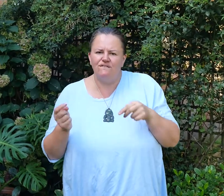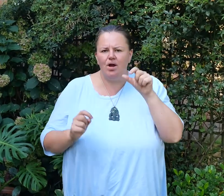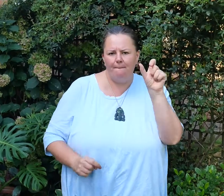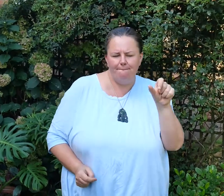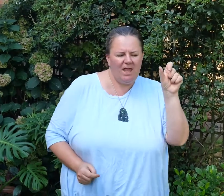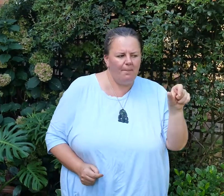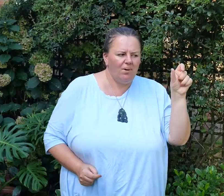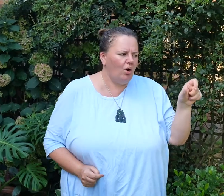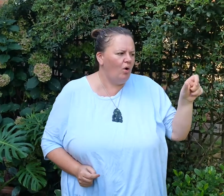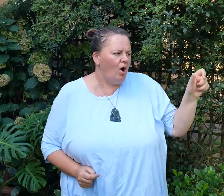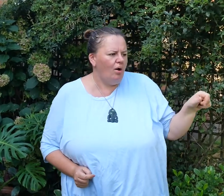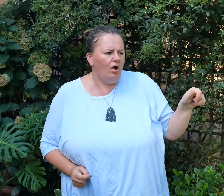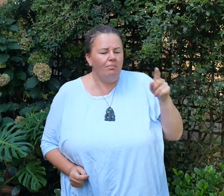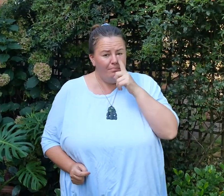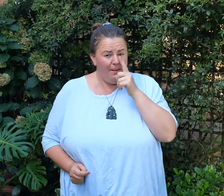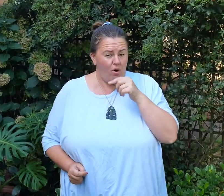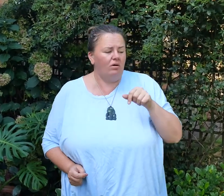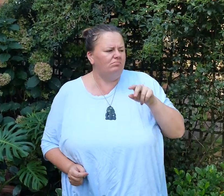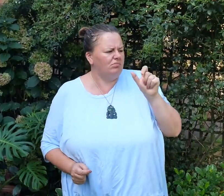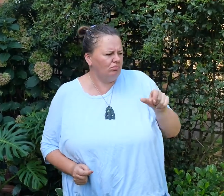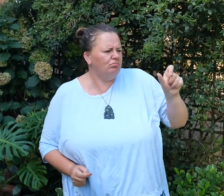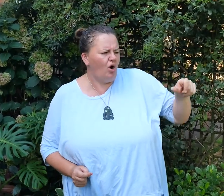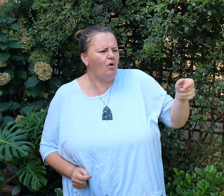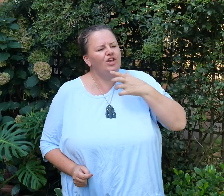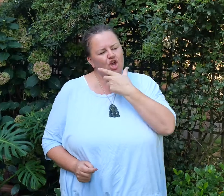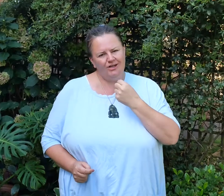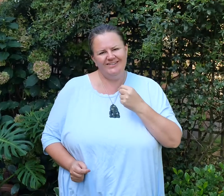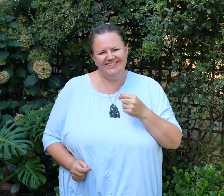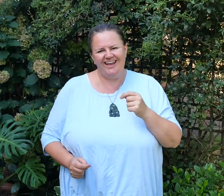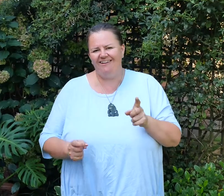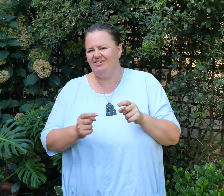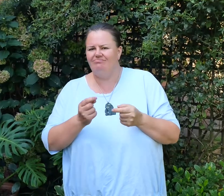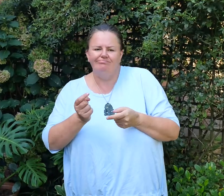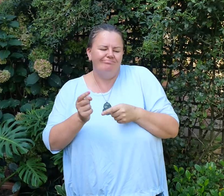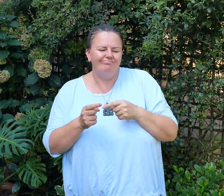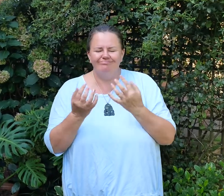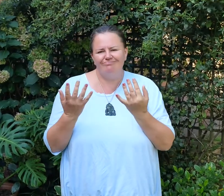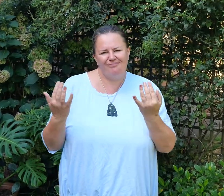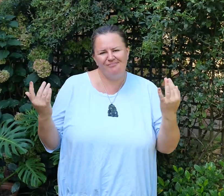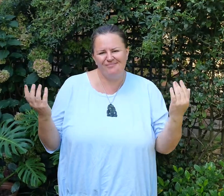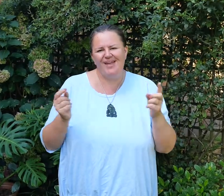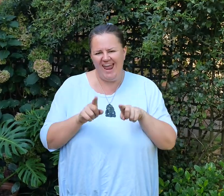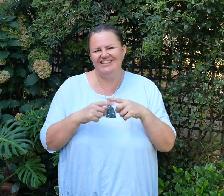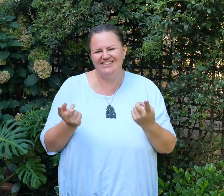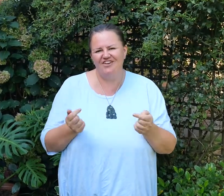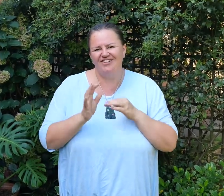I was watching different people using many different